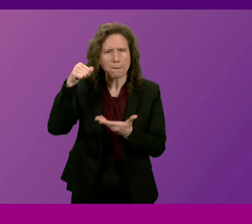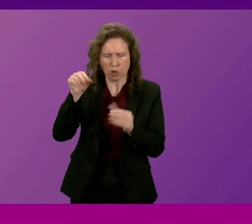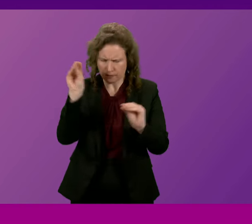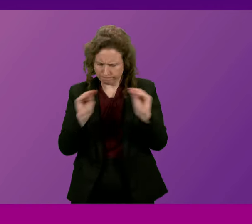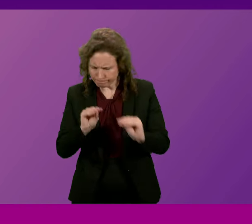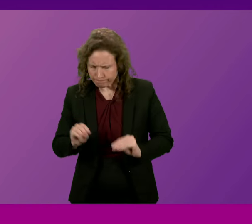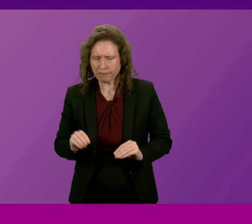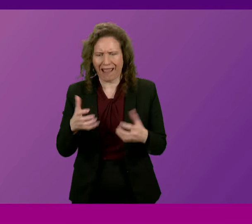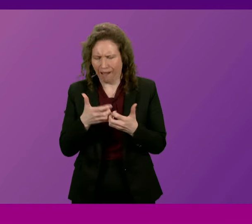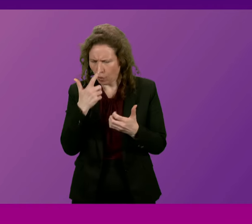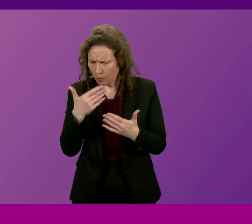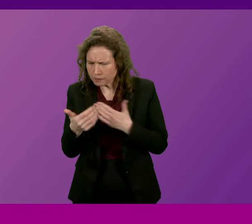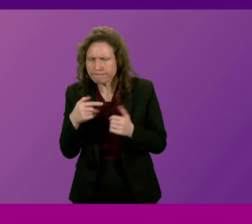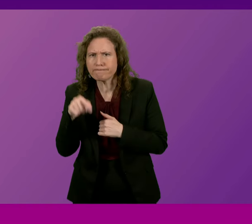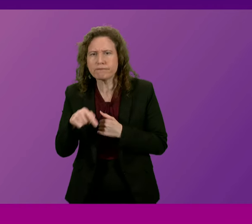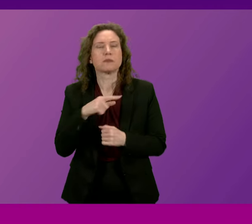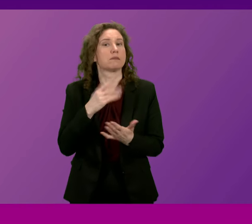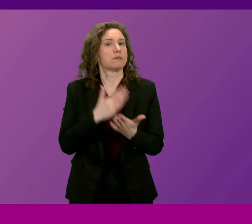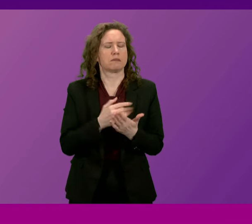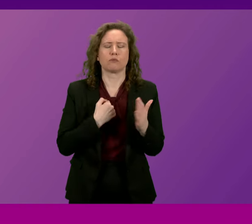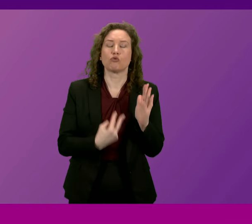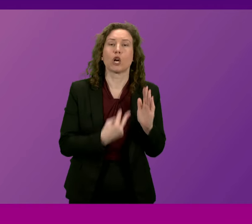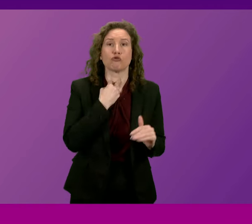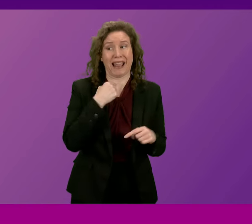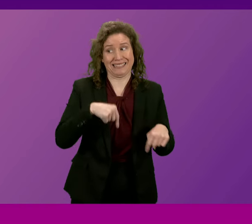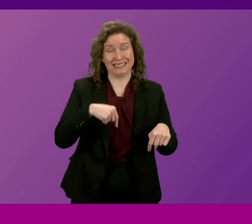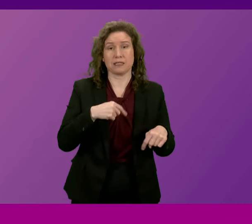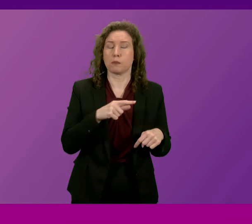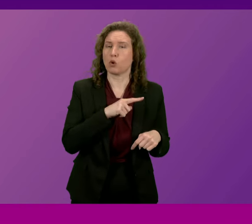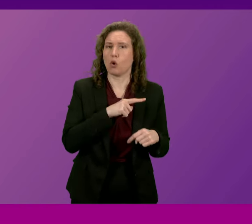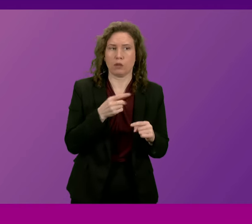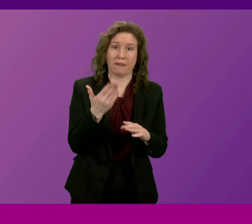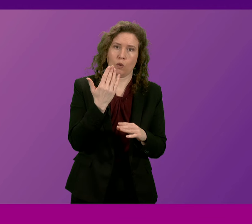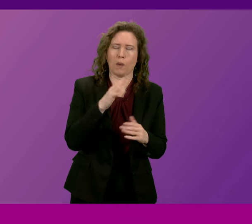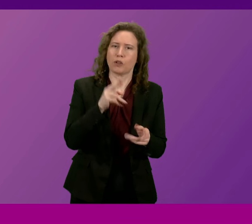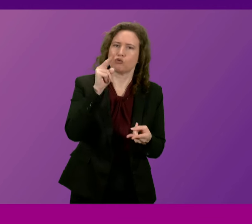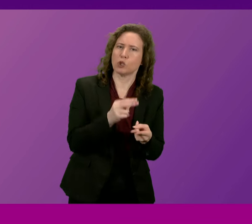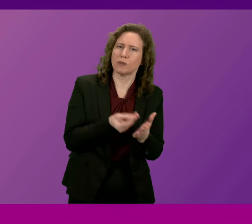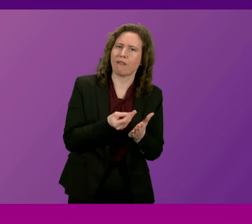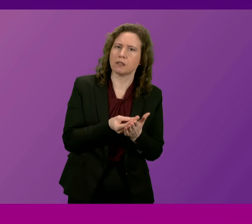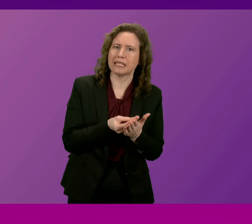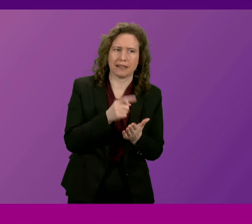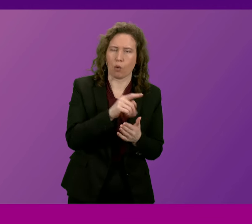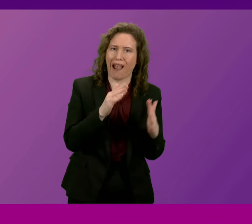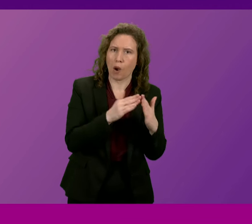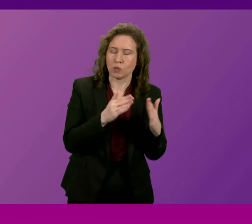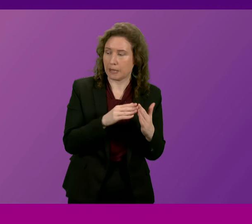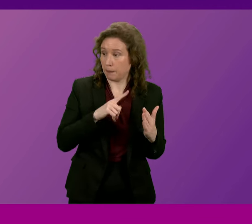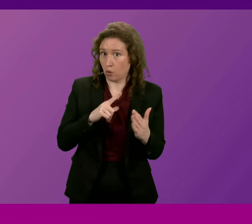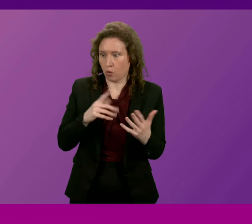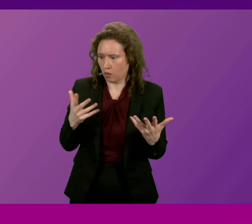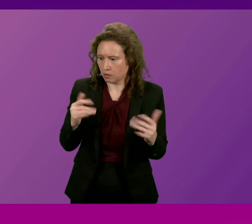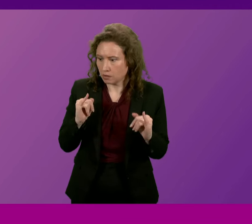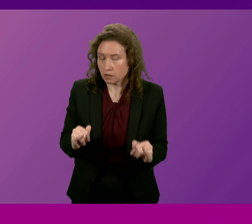address that very issue, because it was a matter of great regret to the government that we had to reduce funding for housing because of a